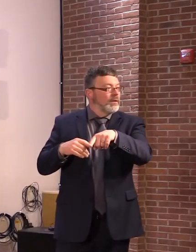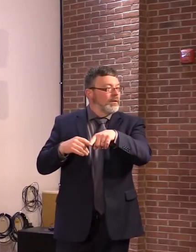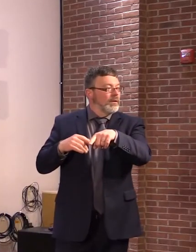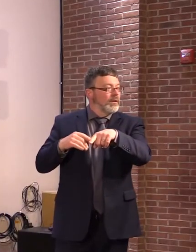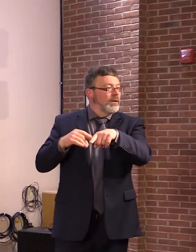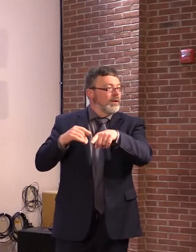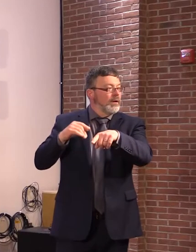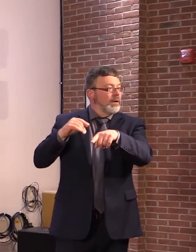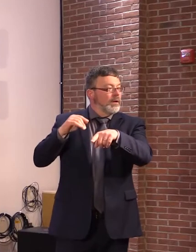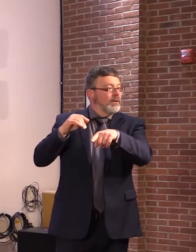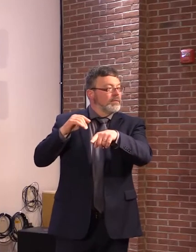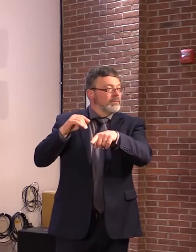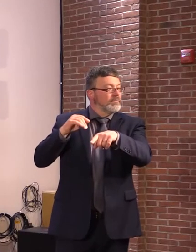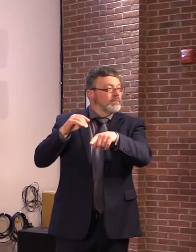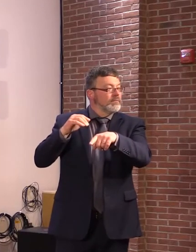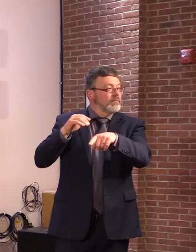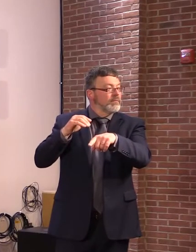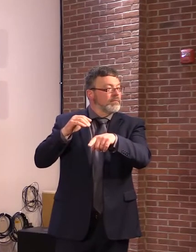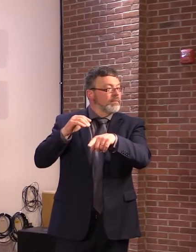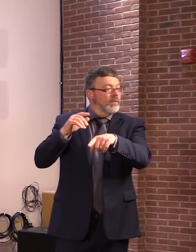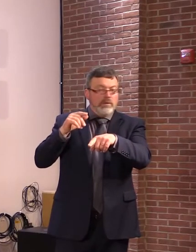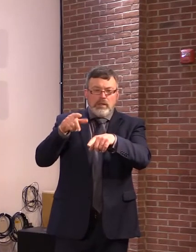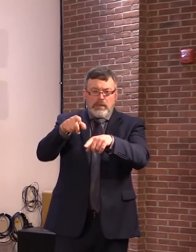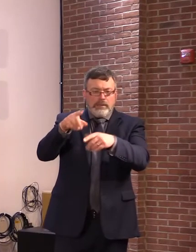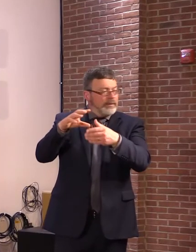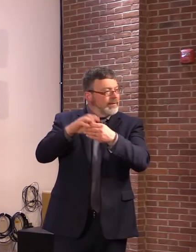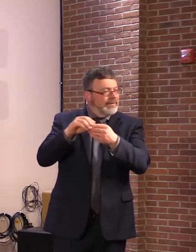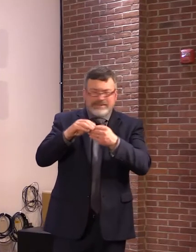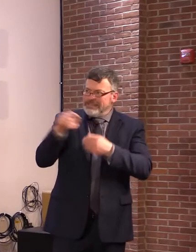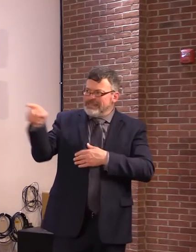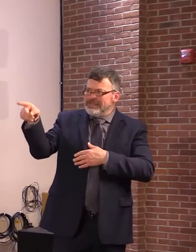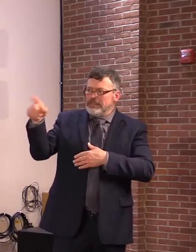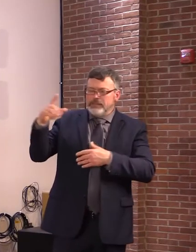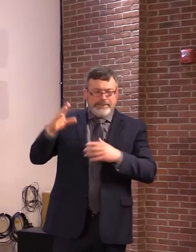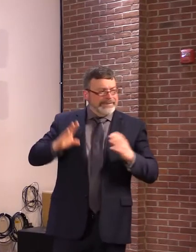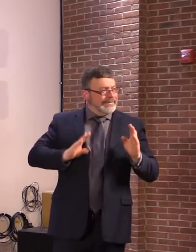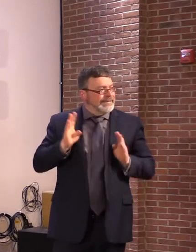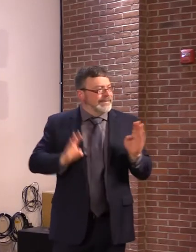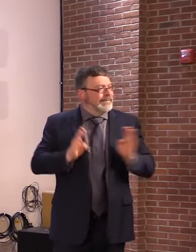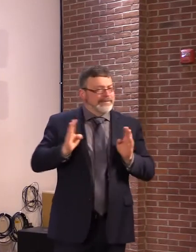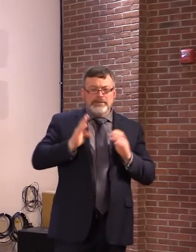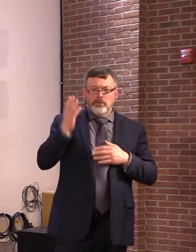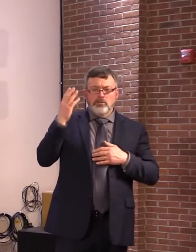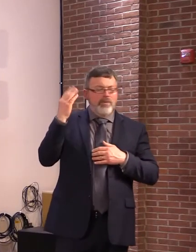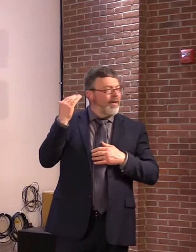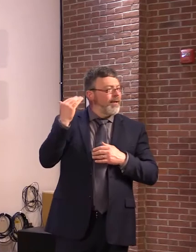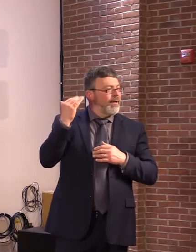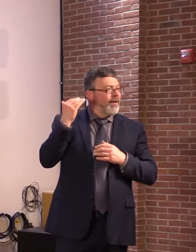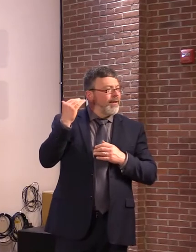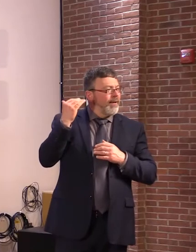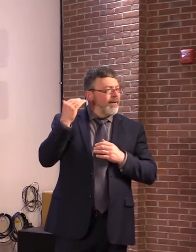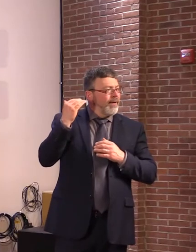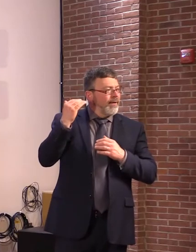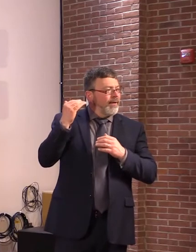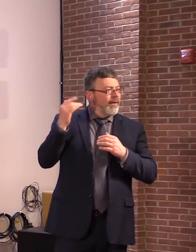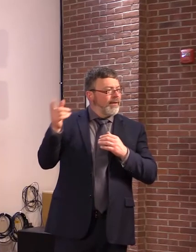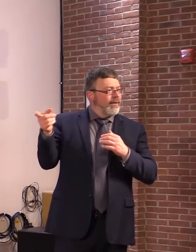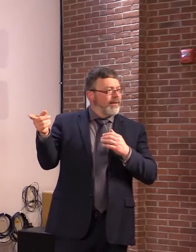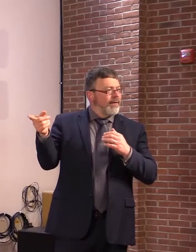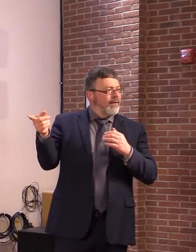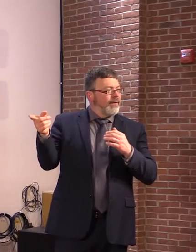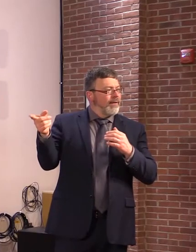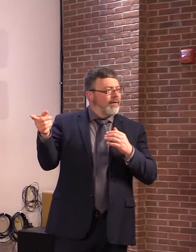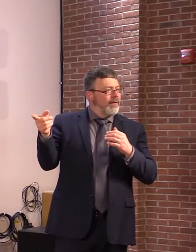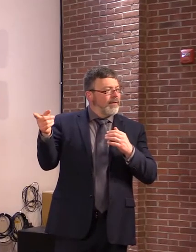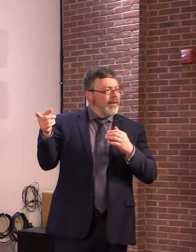Didn't you say something not too long ago? You've come across to me as like a parent who's trying to